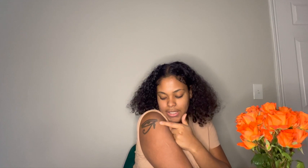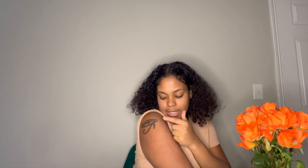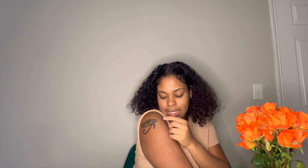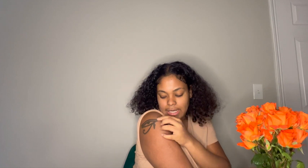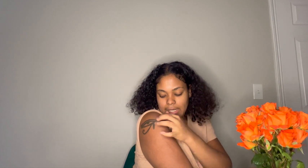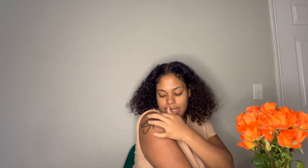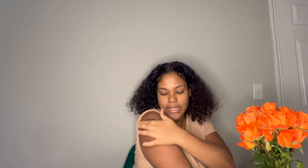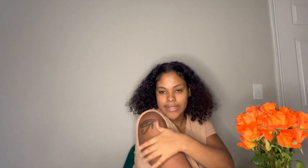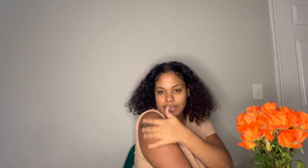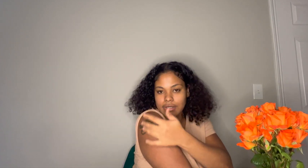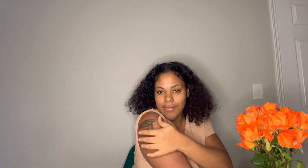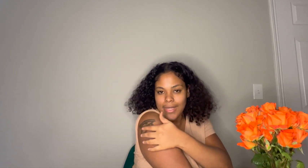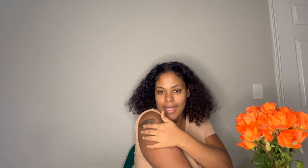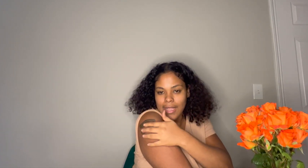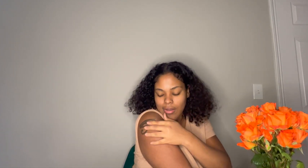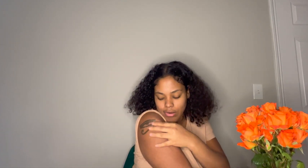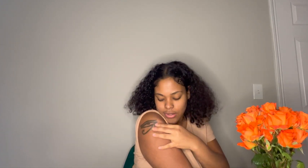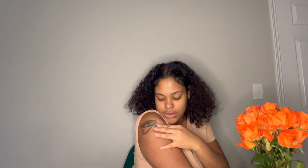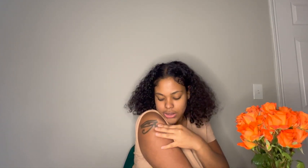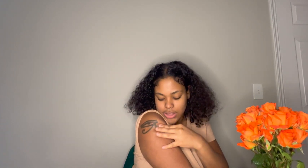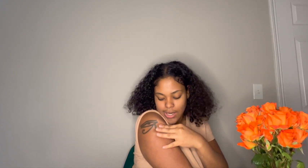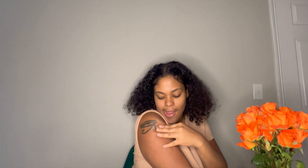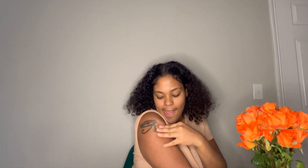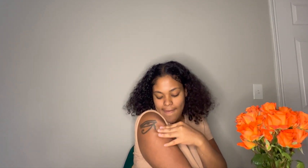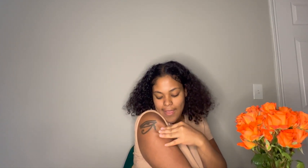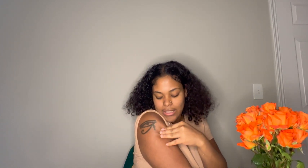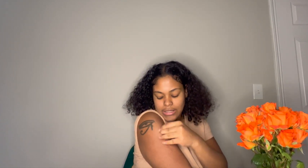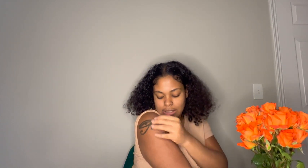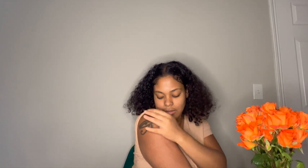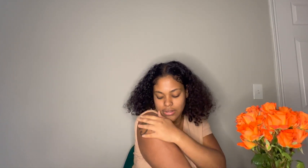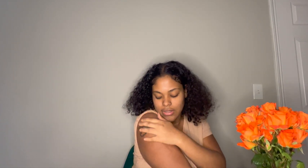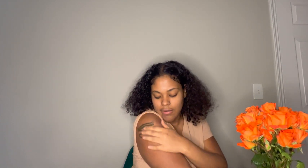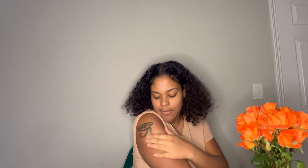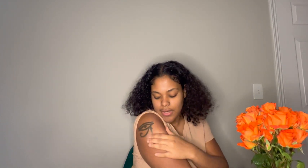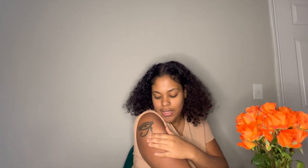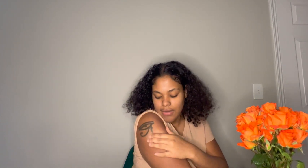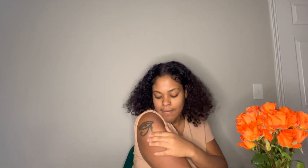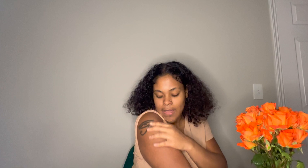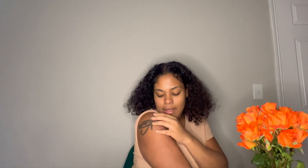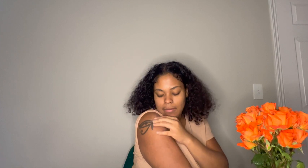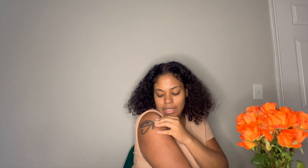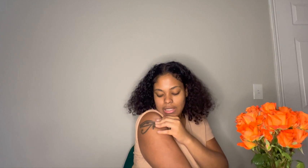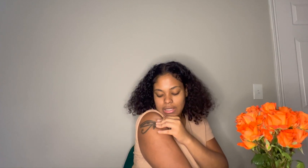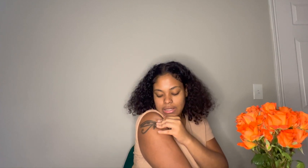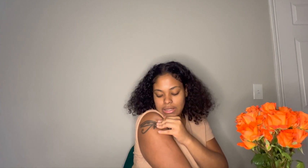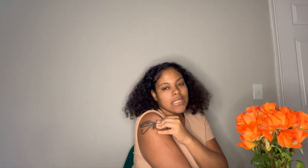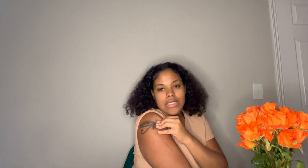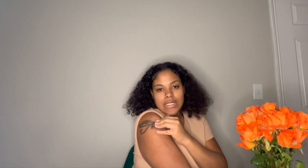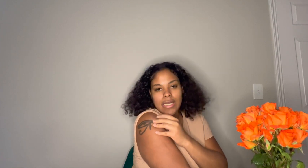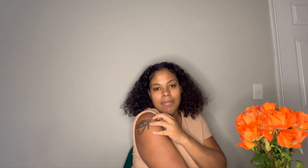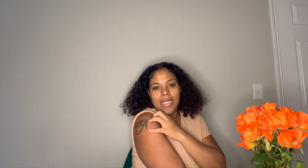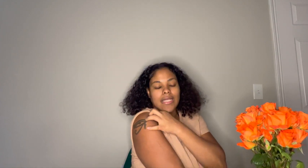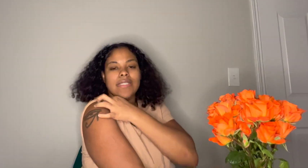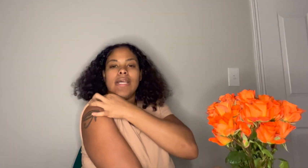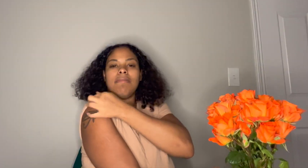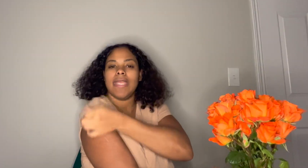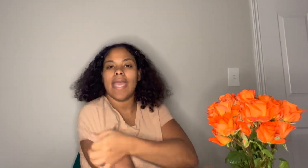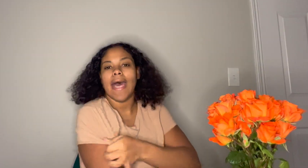can get it lasered away or try and get a tattoo to cover it up because it's just not me it's not me at